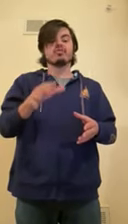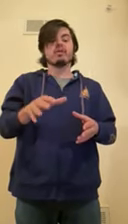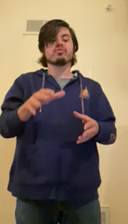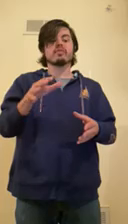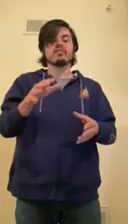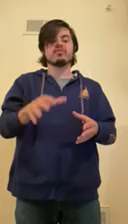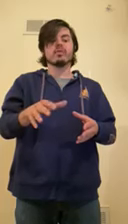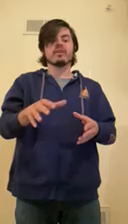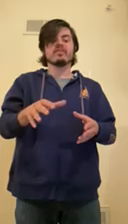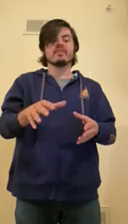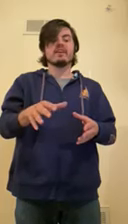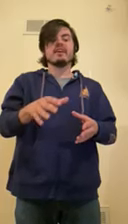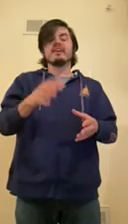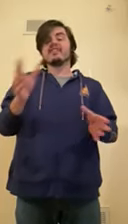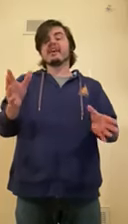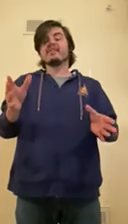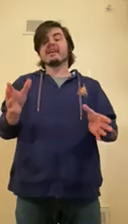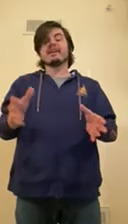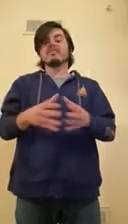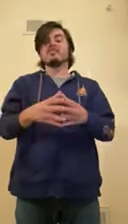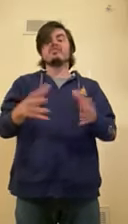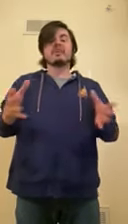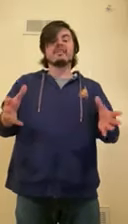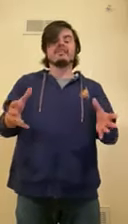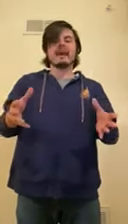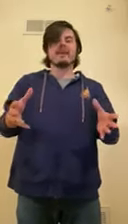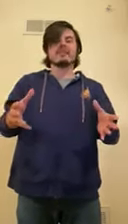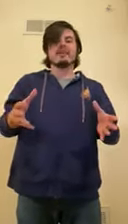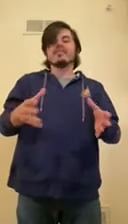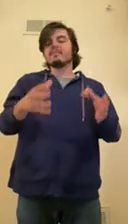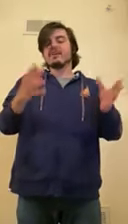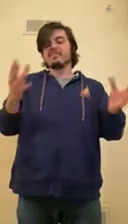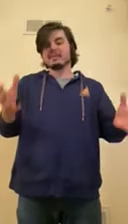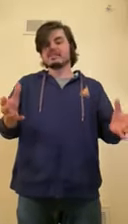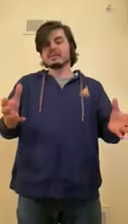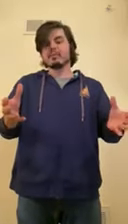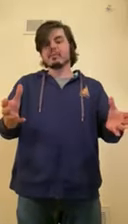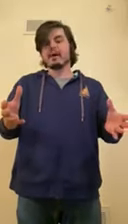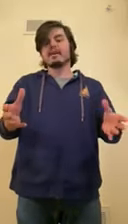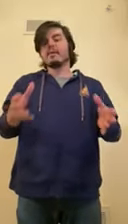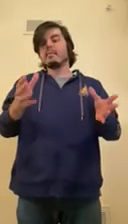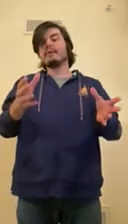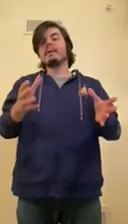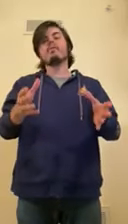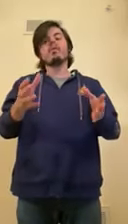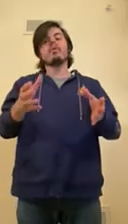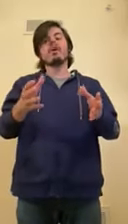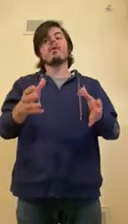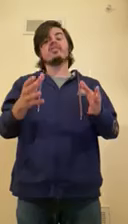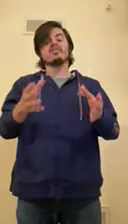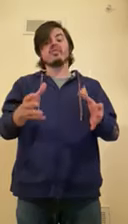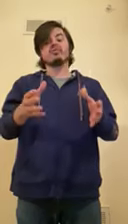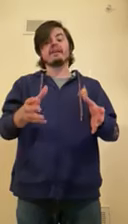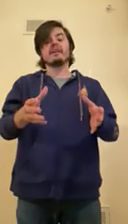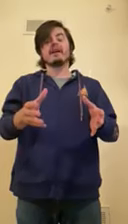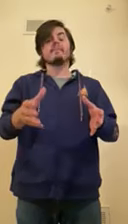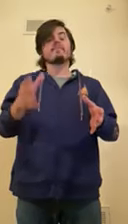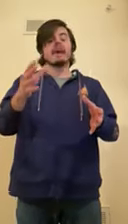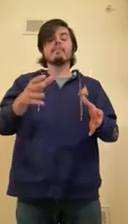trustworthy source. Secondly is to check the date. This may seem simple, but many people will go onto social media and